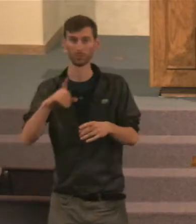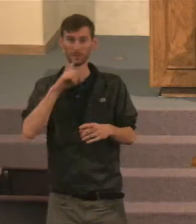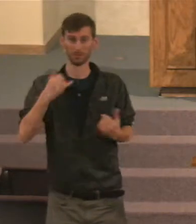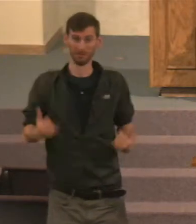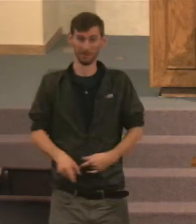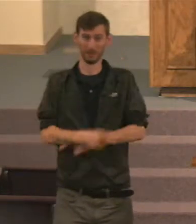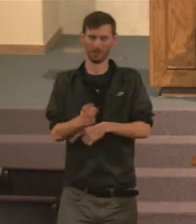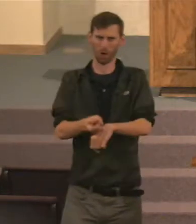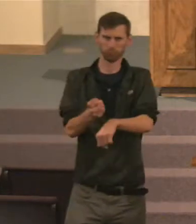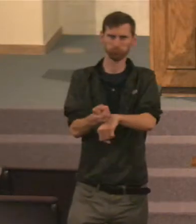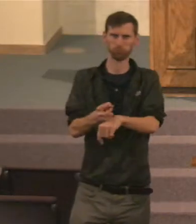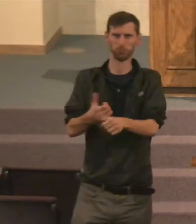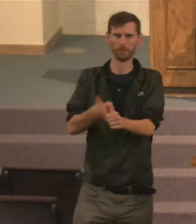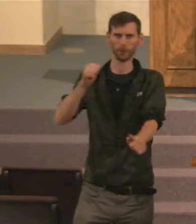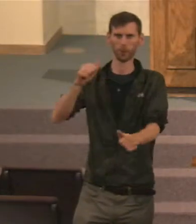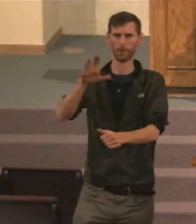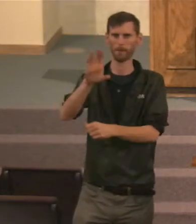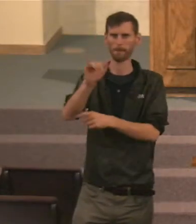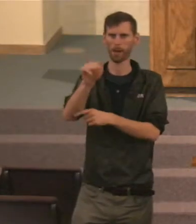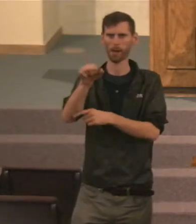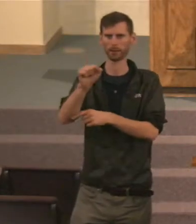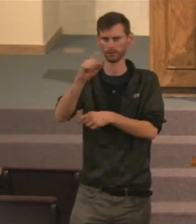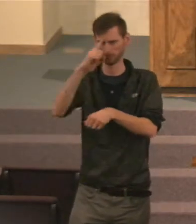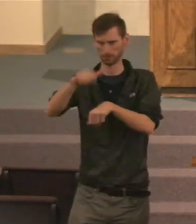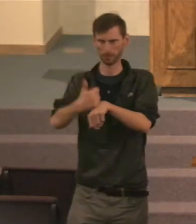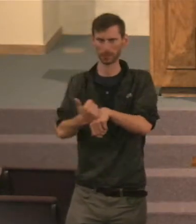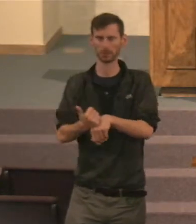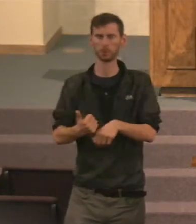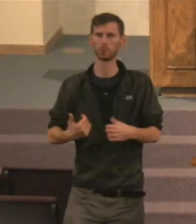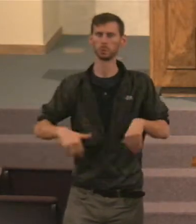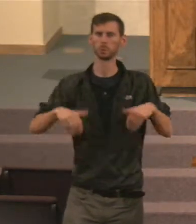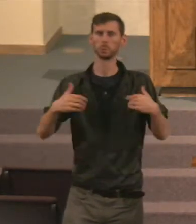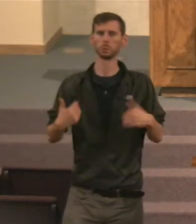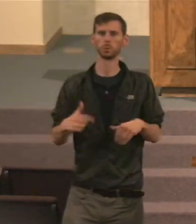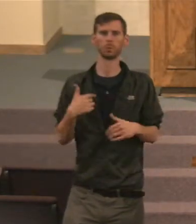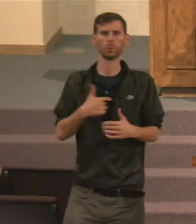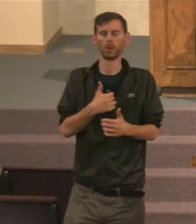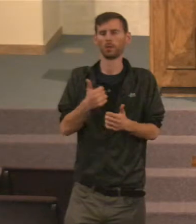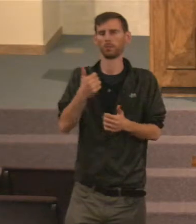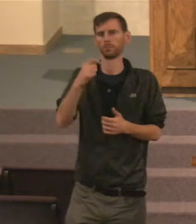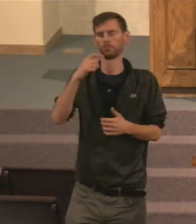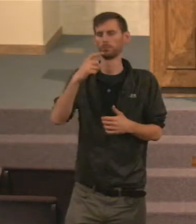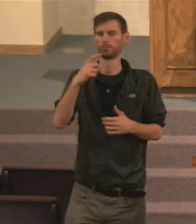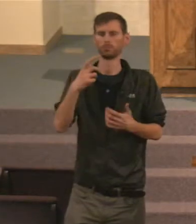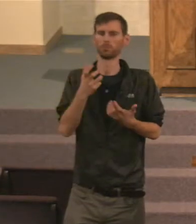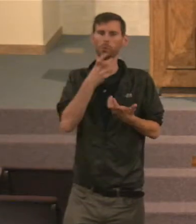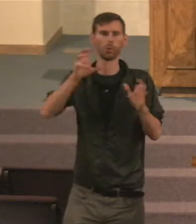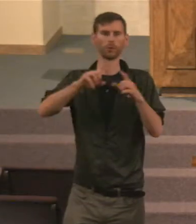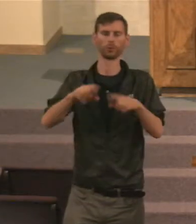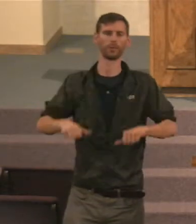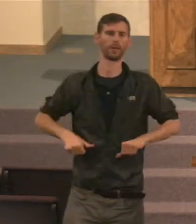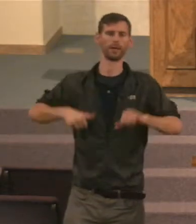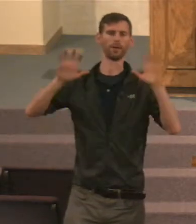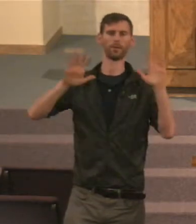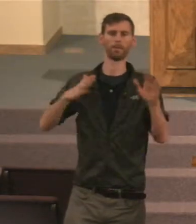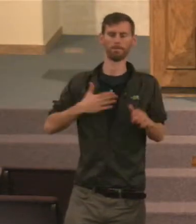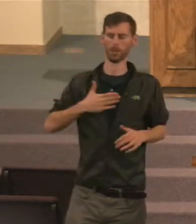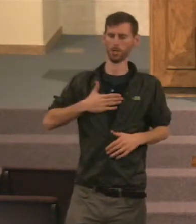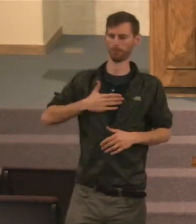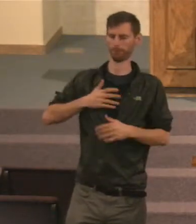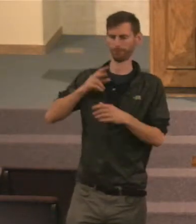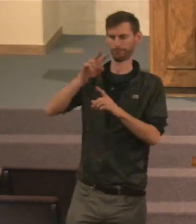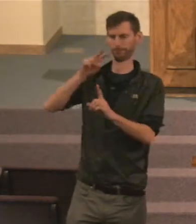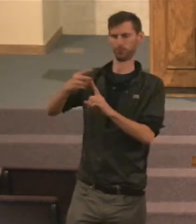have our belief, Our side, What we believe about things, And we don't want to give that up, And we're not going to offer, What